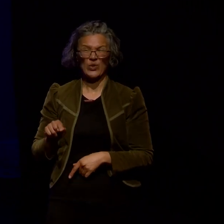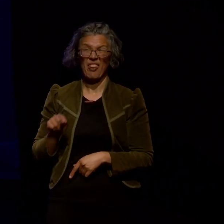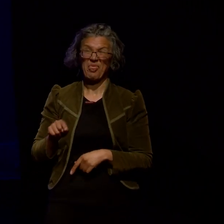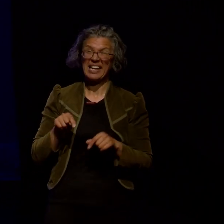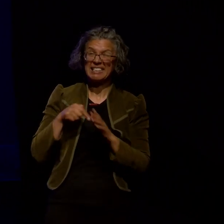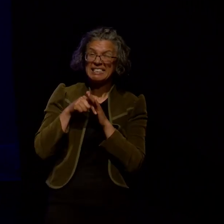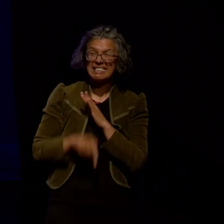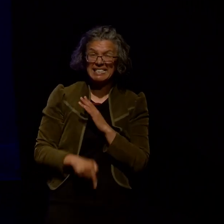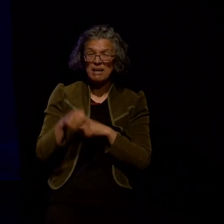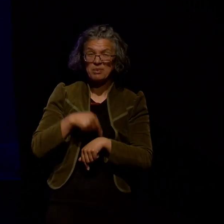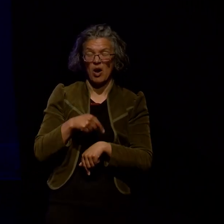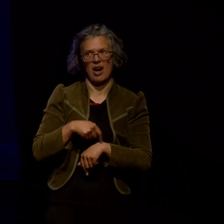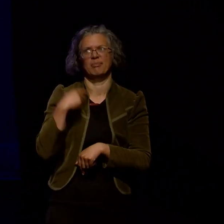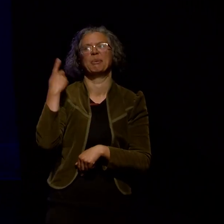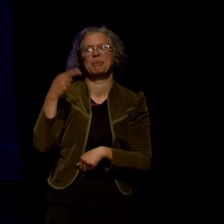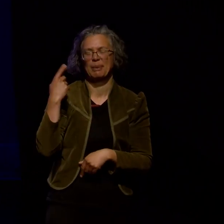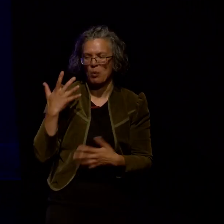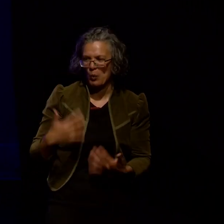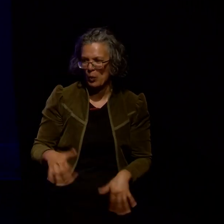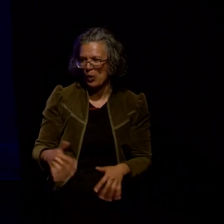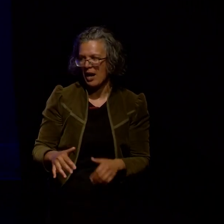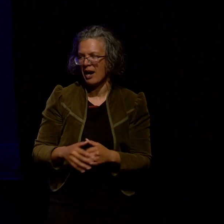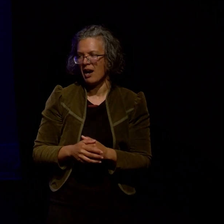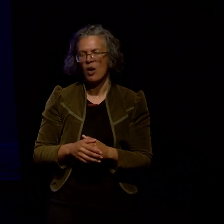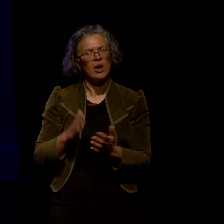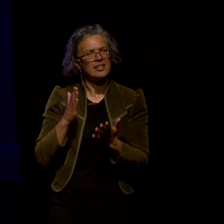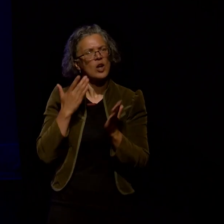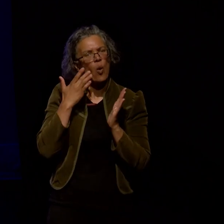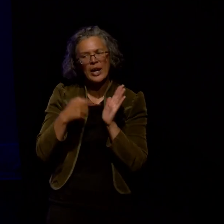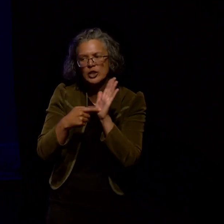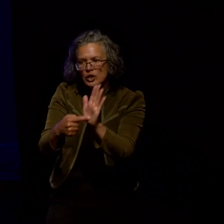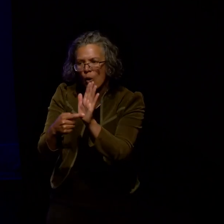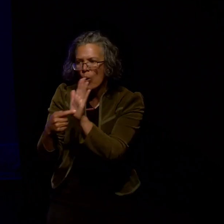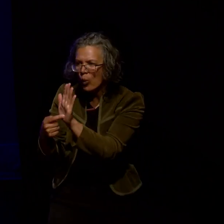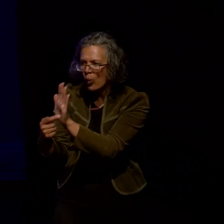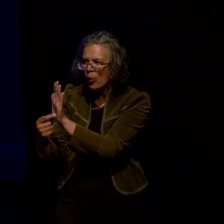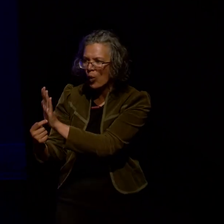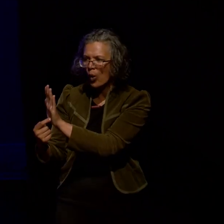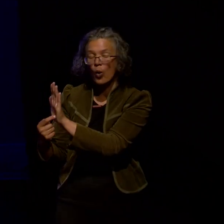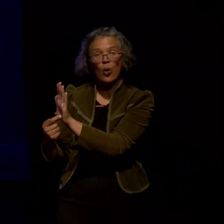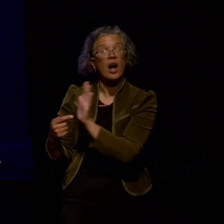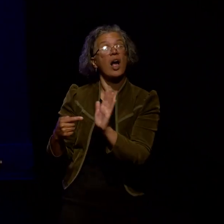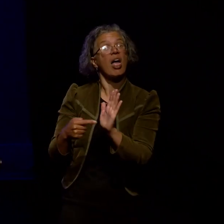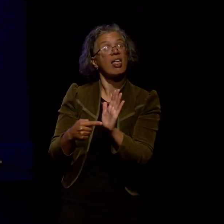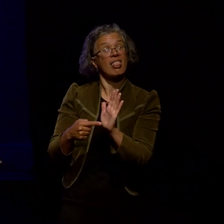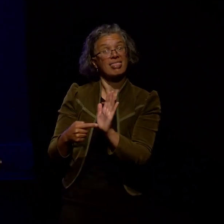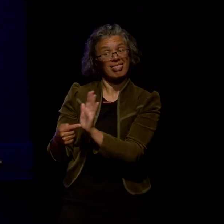and they get through these two maps and there's this newfound confidence that wasn't there before and that's when we can hit them with this harder map